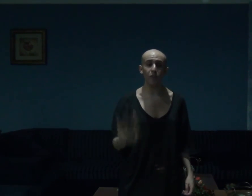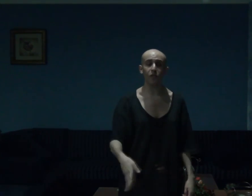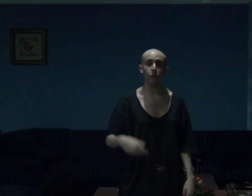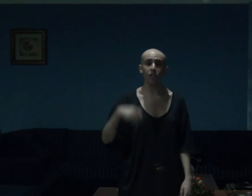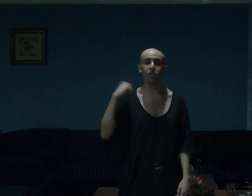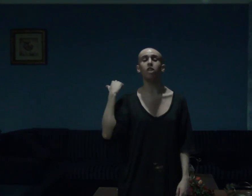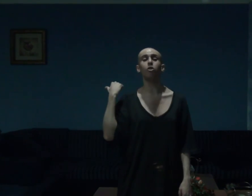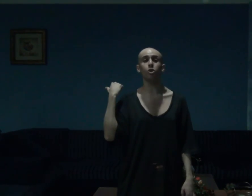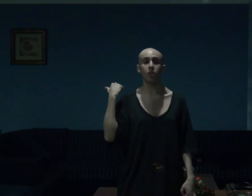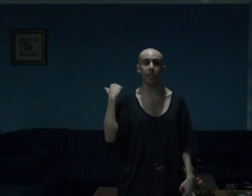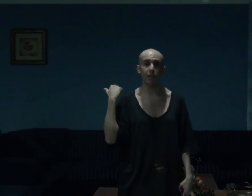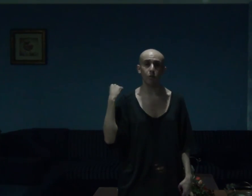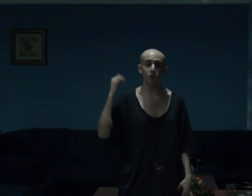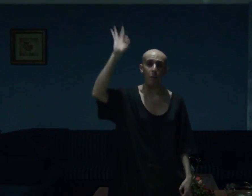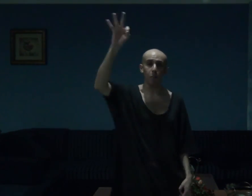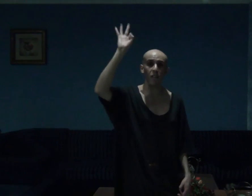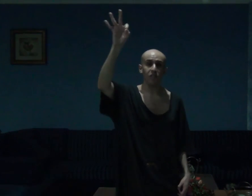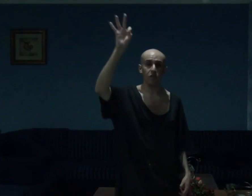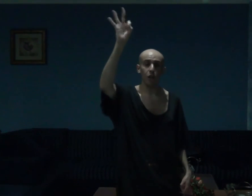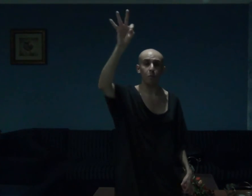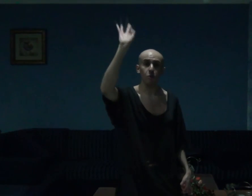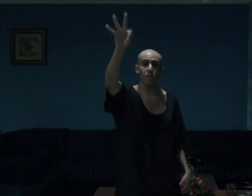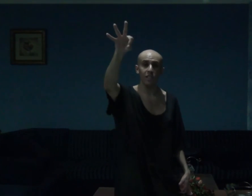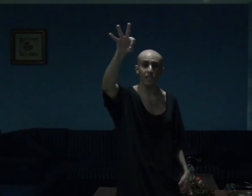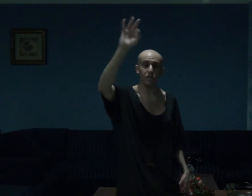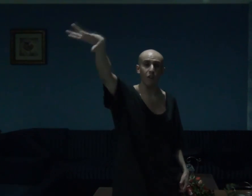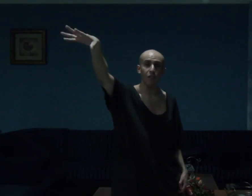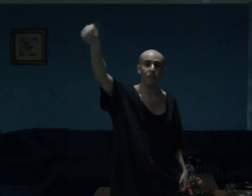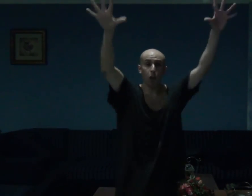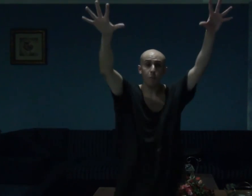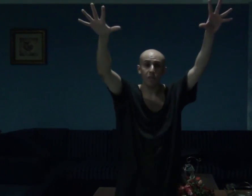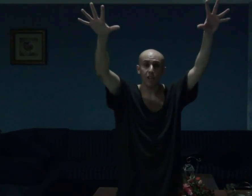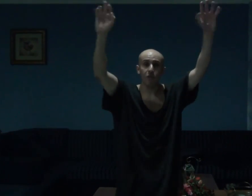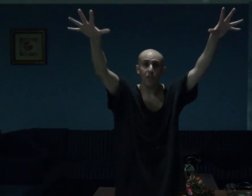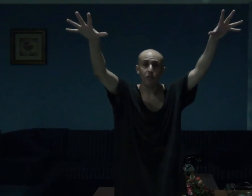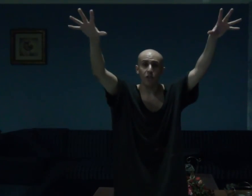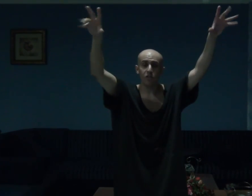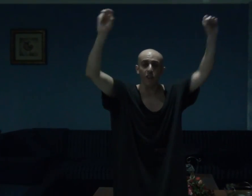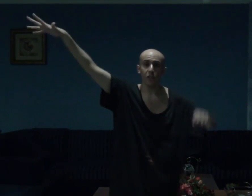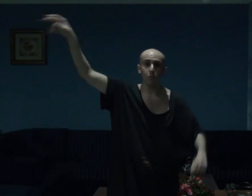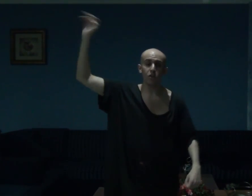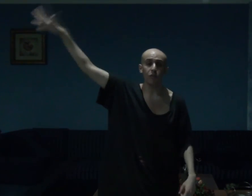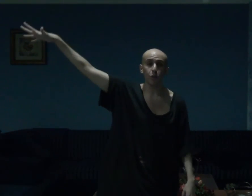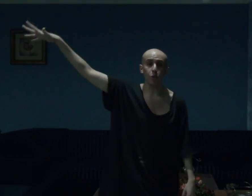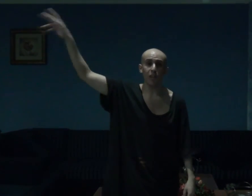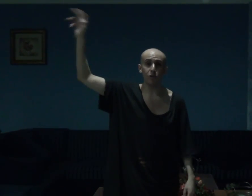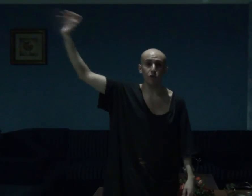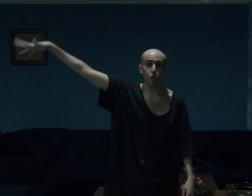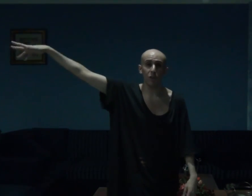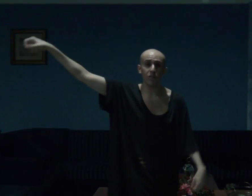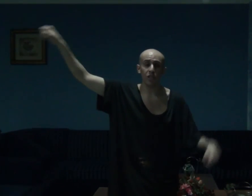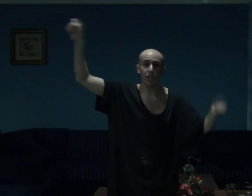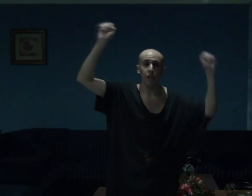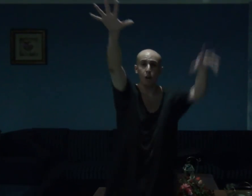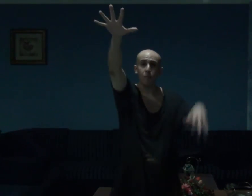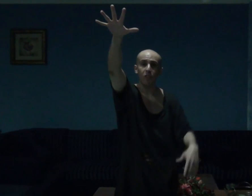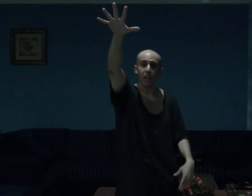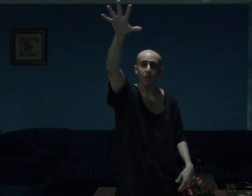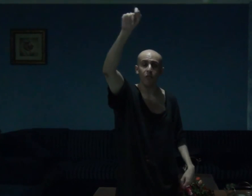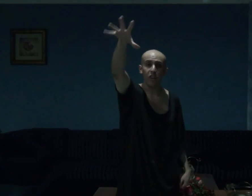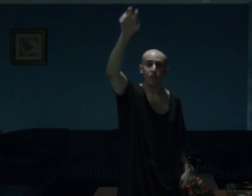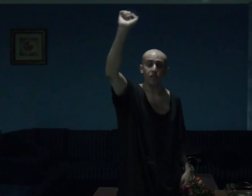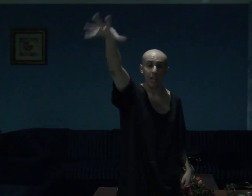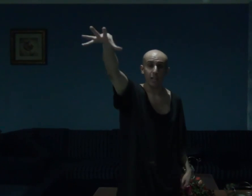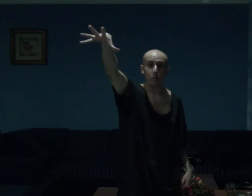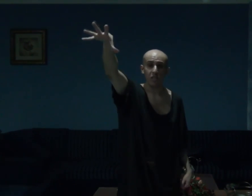subscribe if you wish and do check out my previous top three list of top ten favorite films of 2020, top